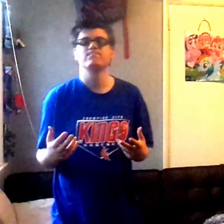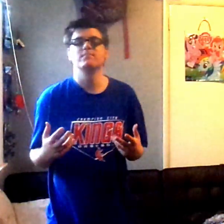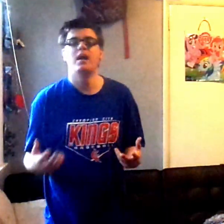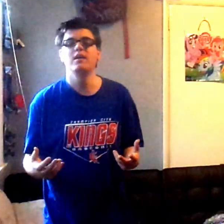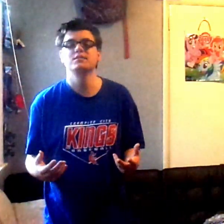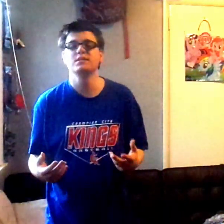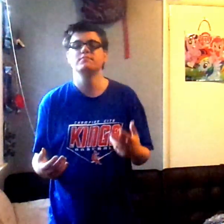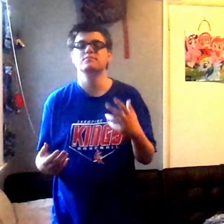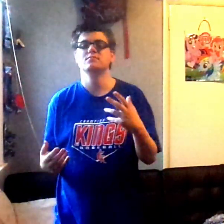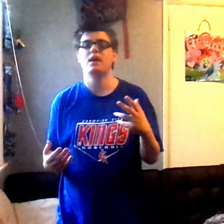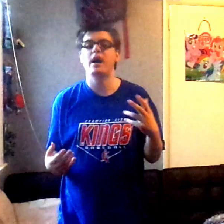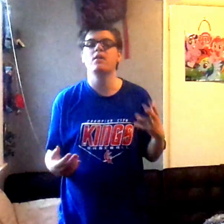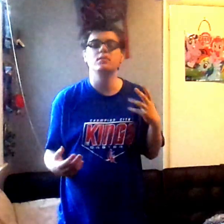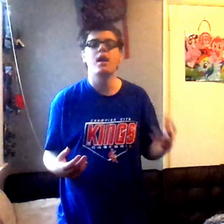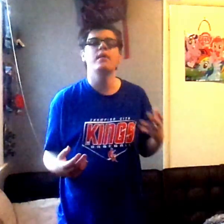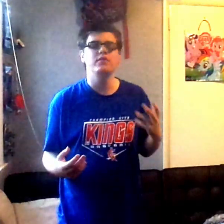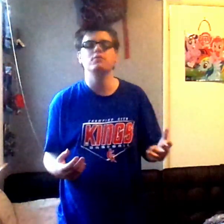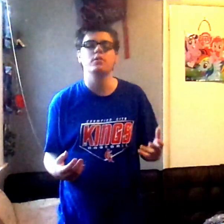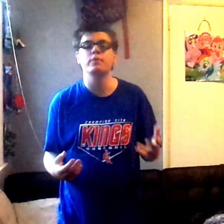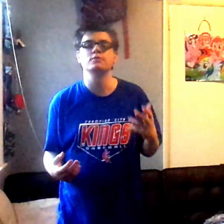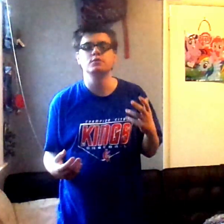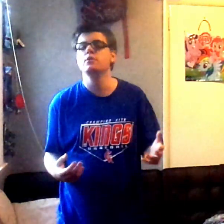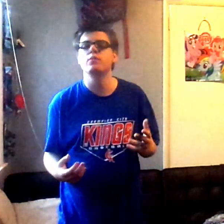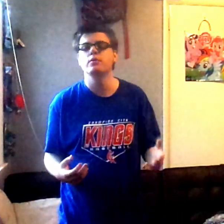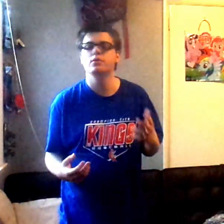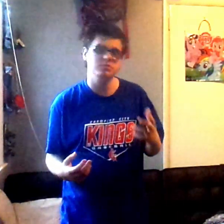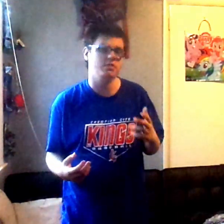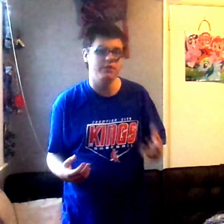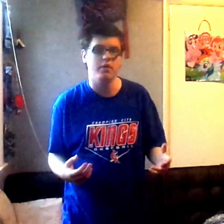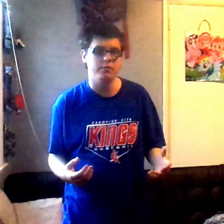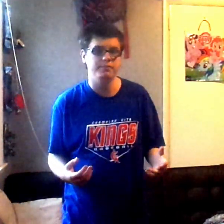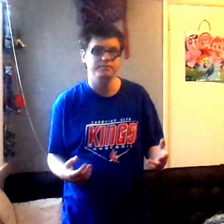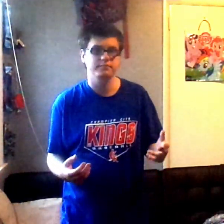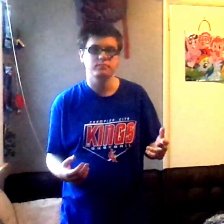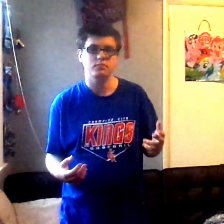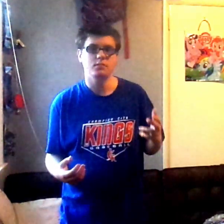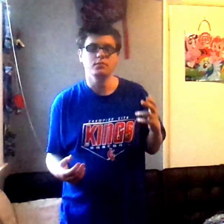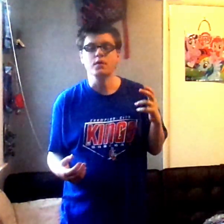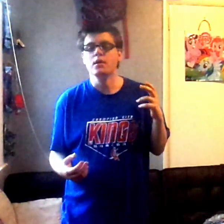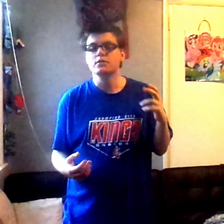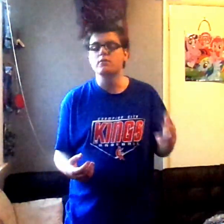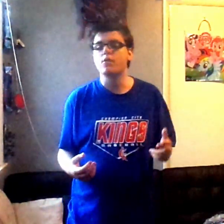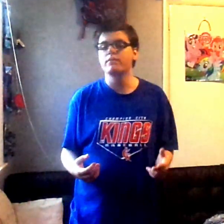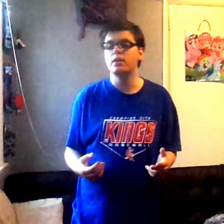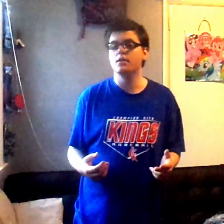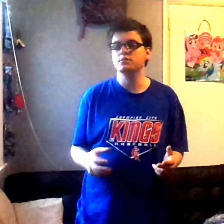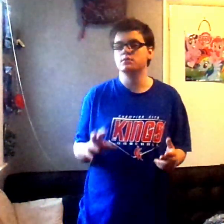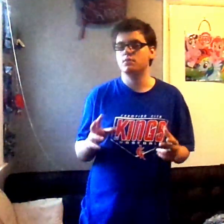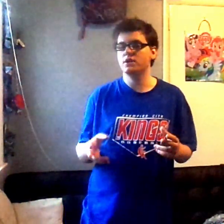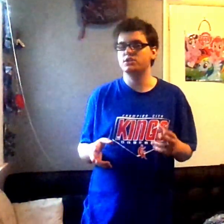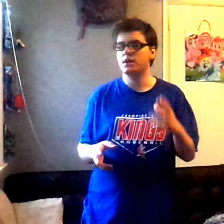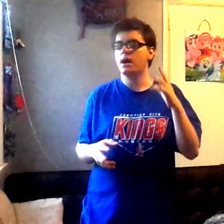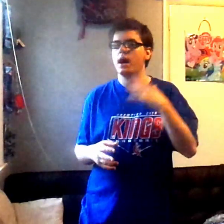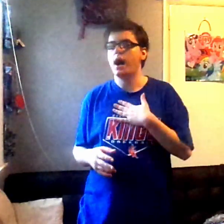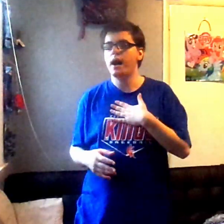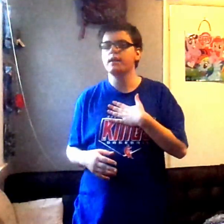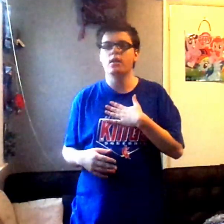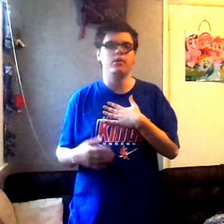honestly, I know a lot of YouTubers do use their phone to record videos. Which, I don't,